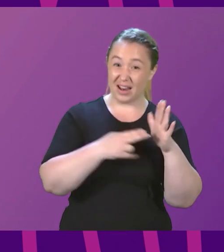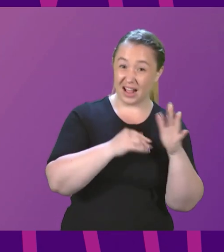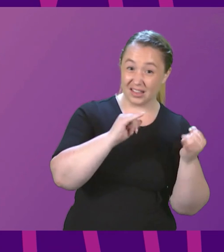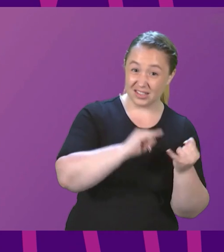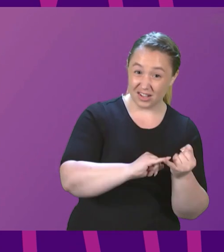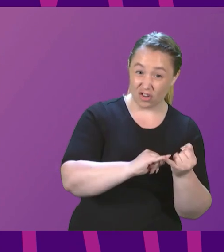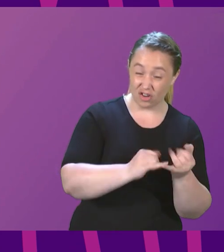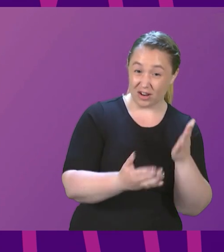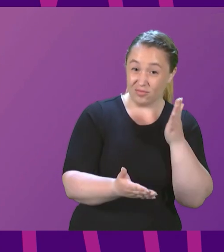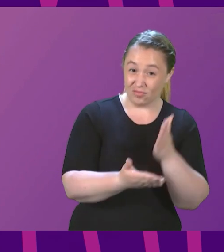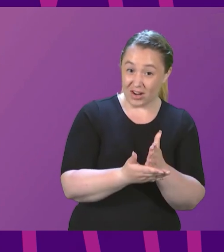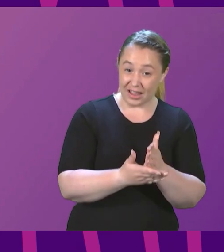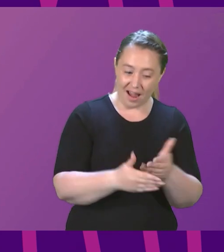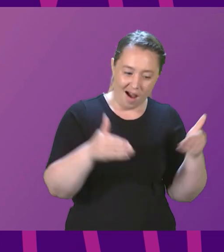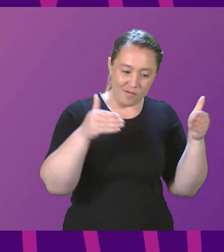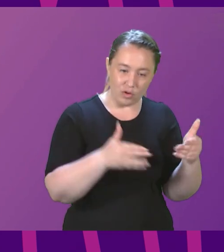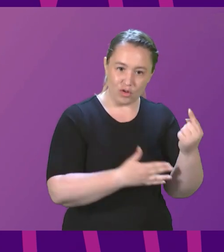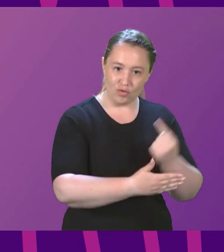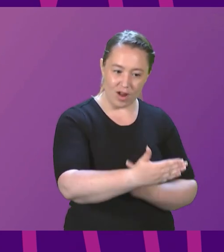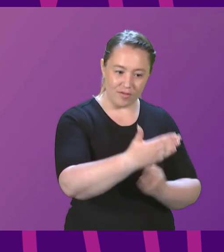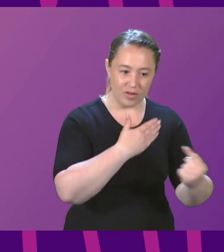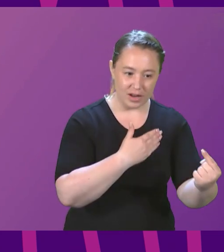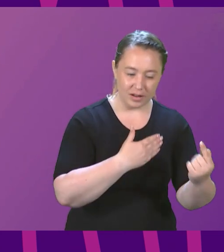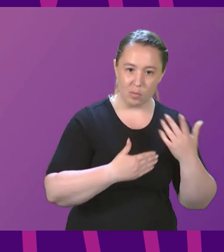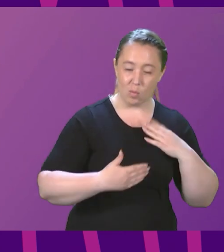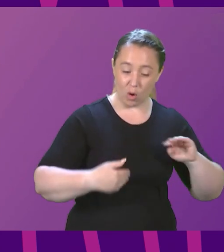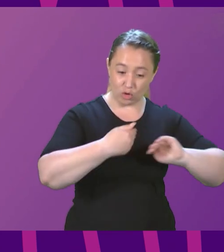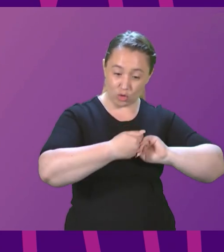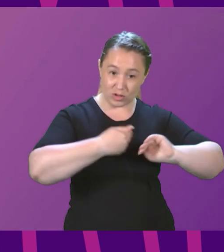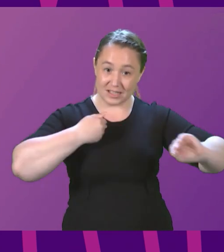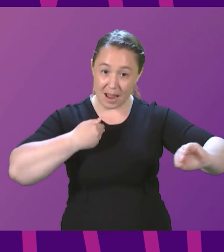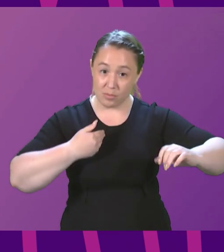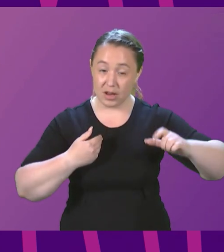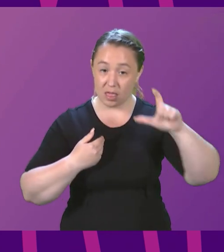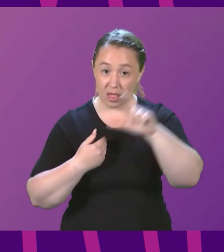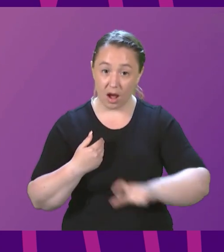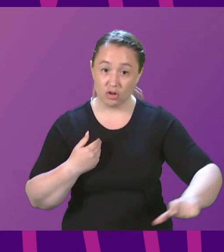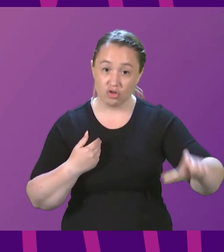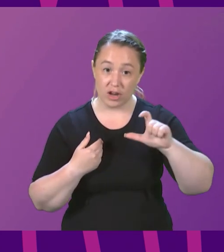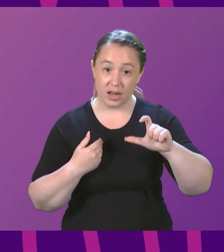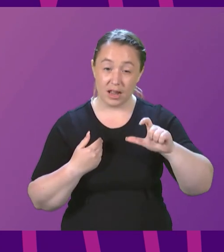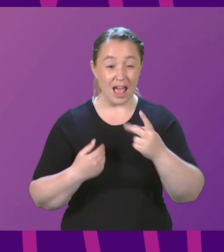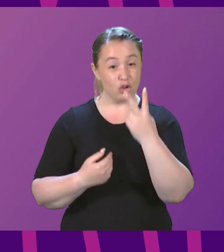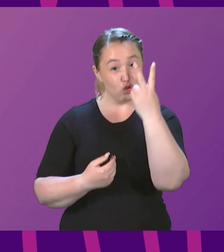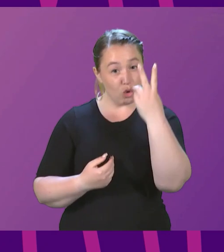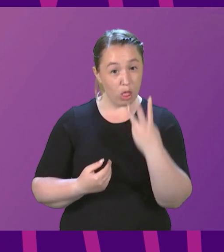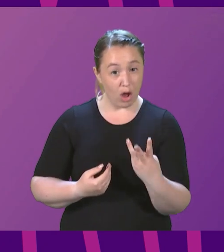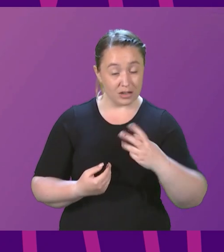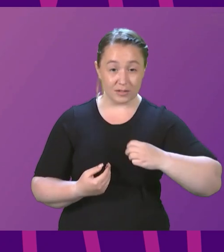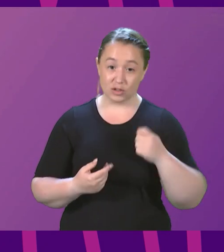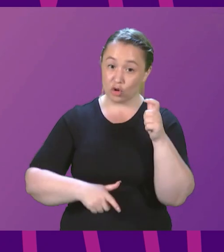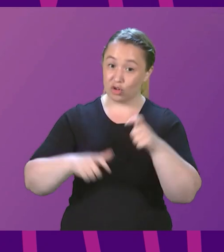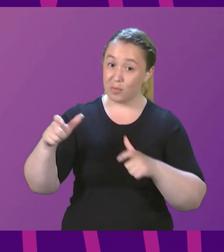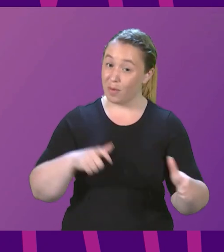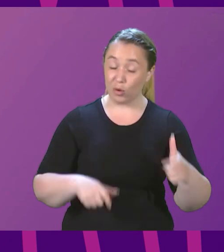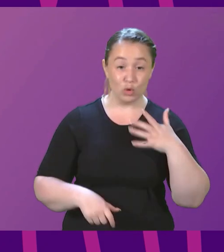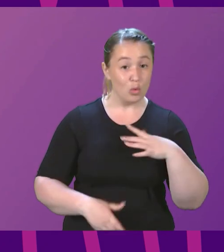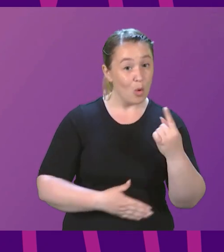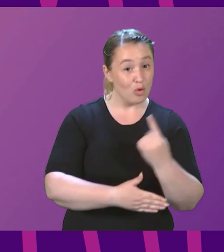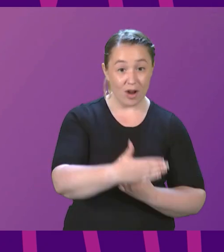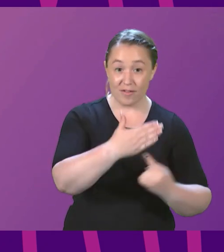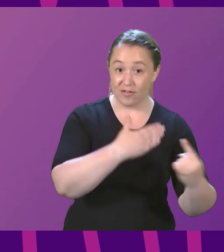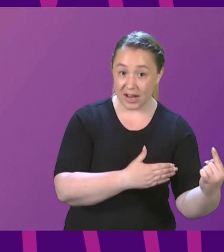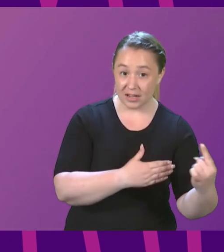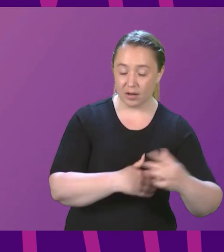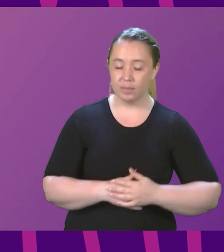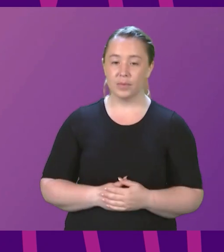back, pursuing a referendum that two thirds of Scots don't want right now. Worse still, isn't she using the thank you she